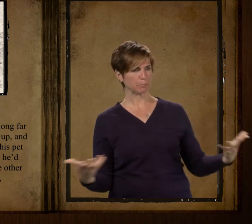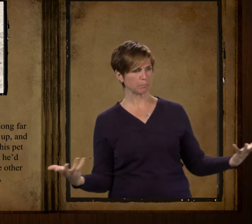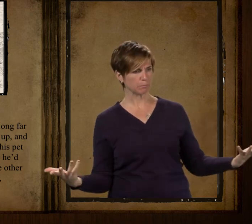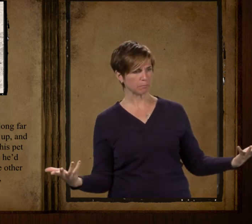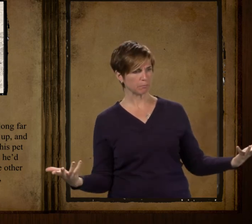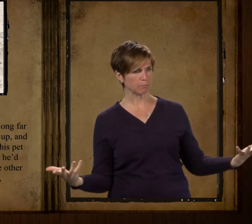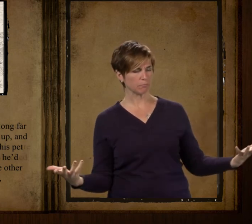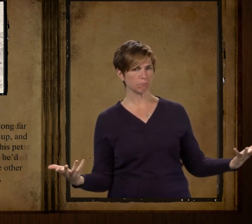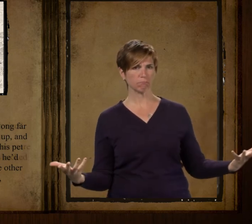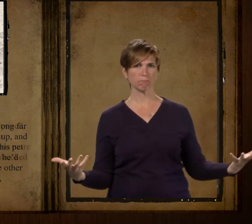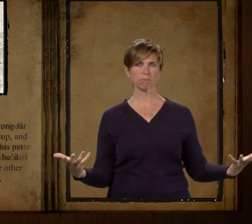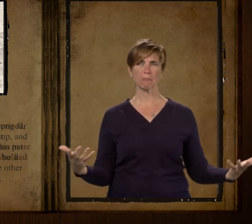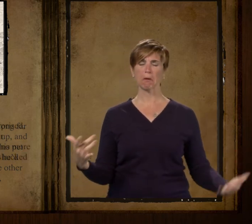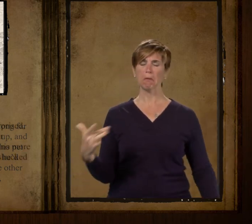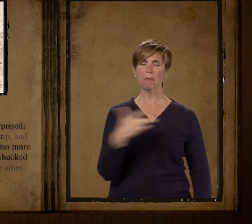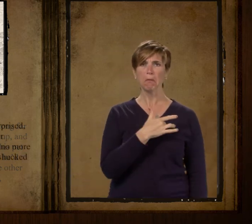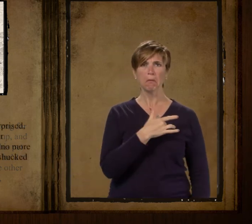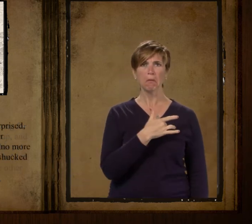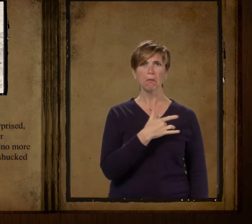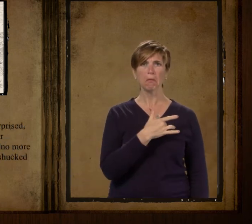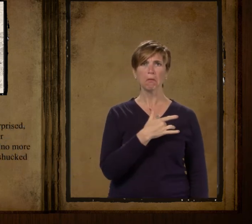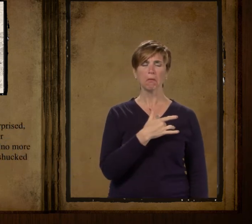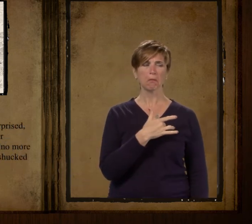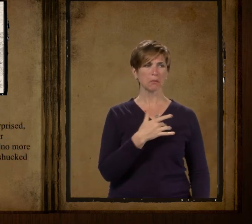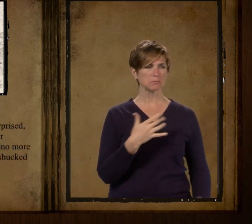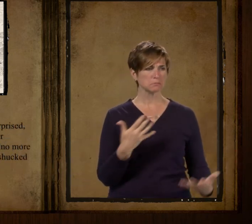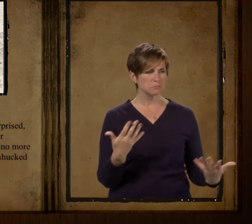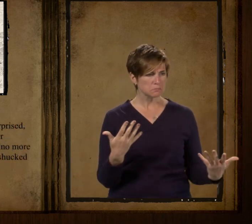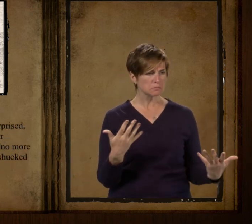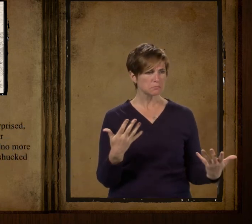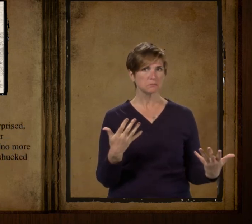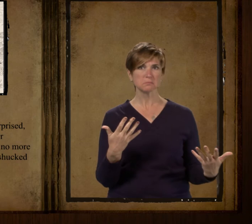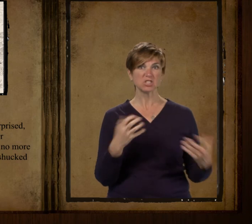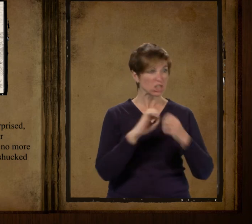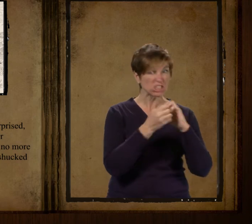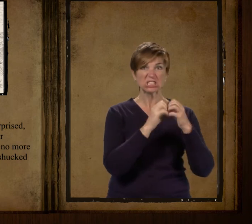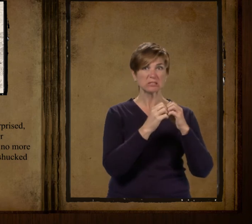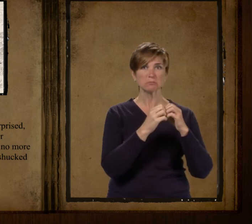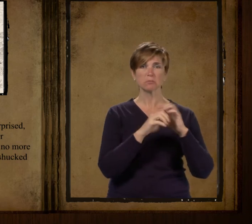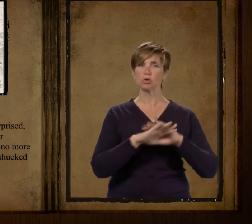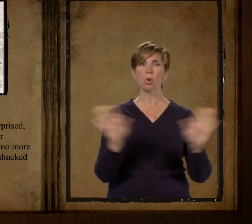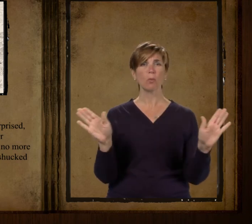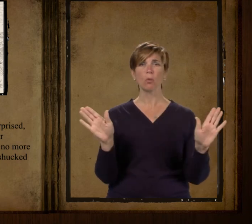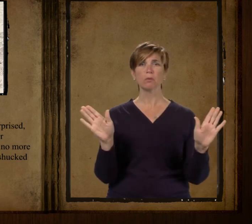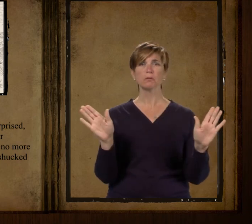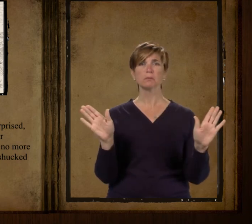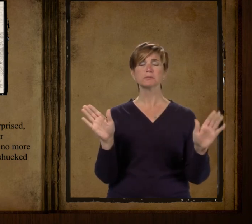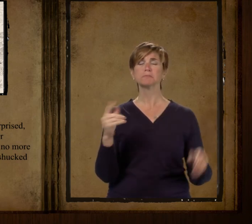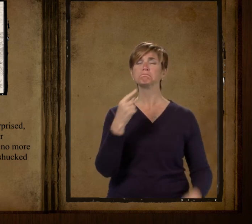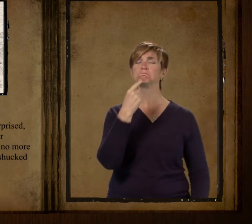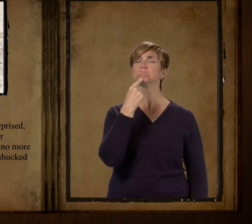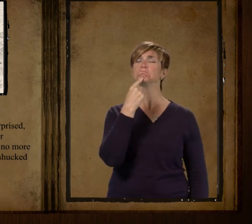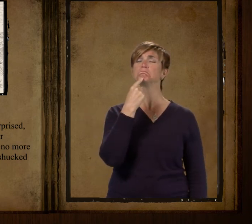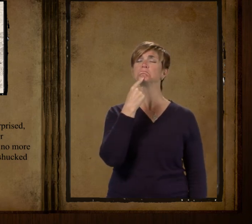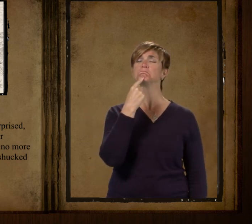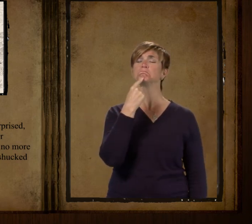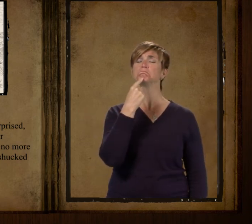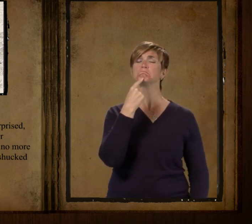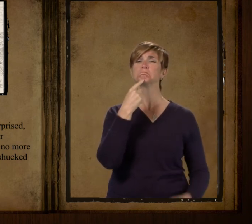the other dog had him in the door so to speak and he appeared surprised and then he looked sort of discouraged like and